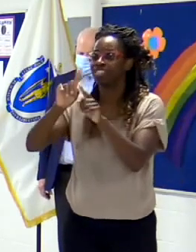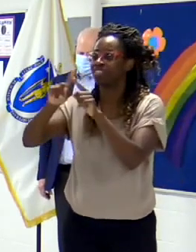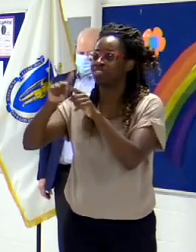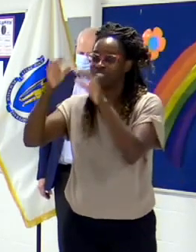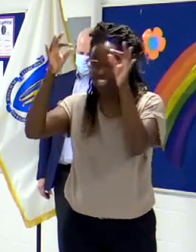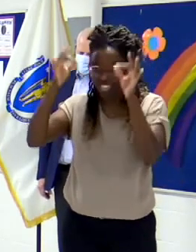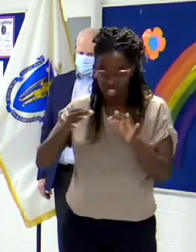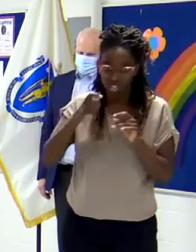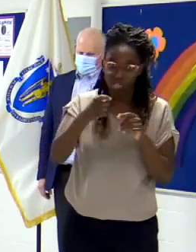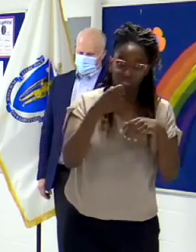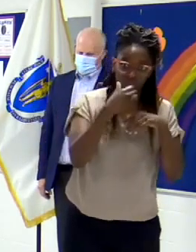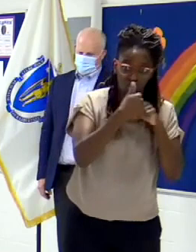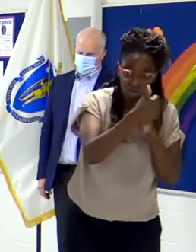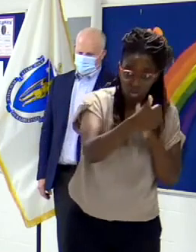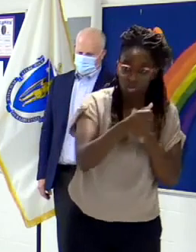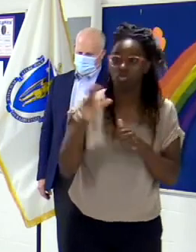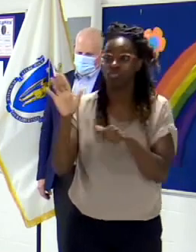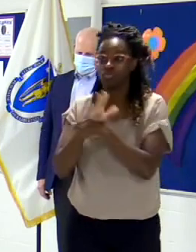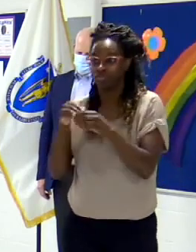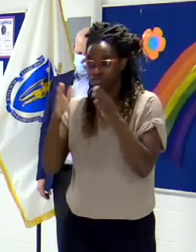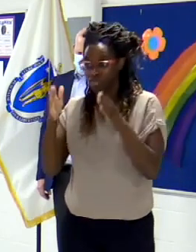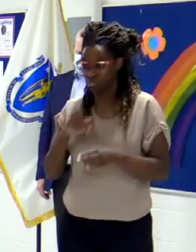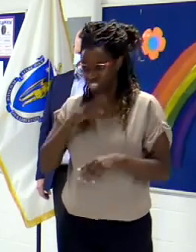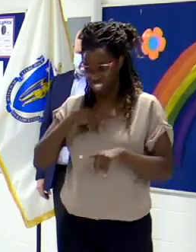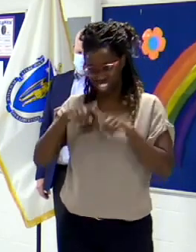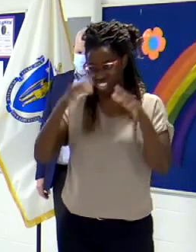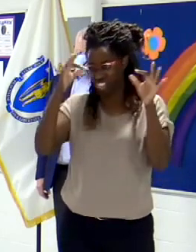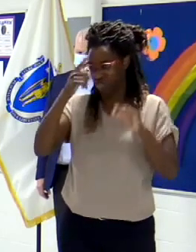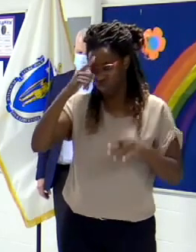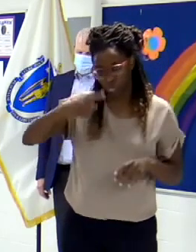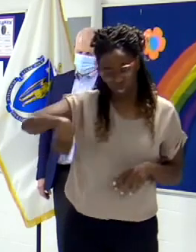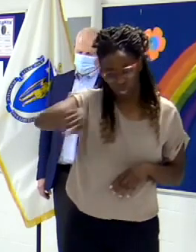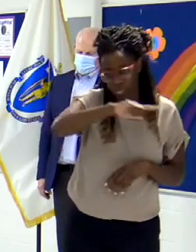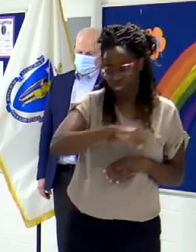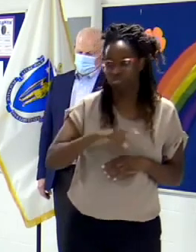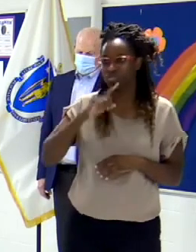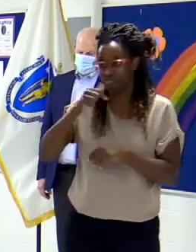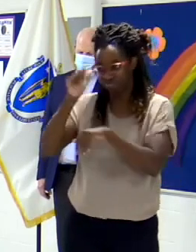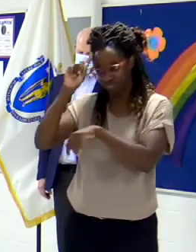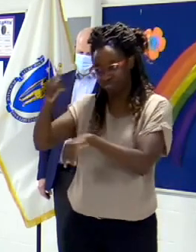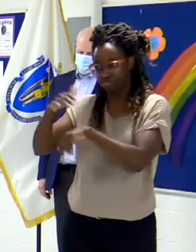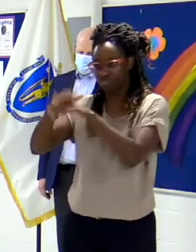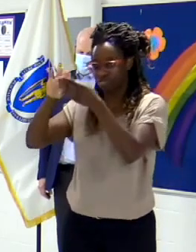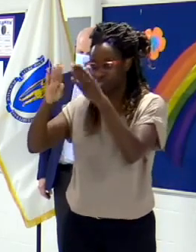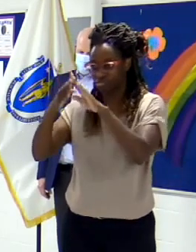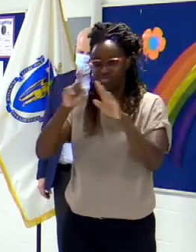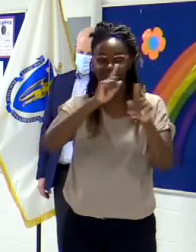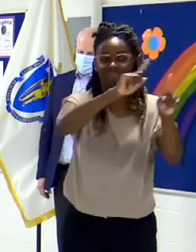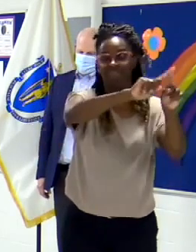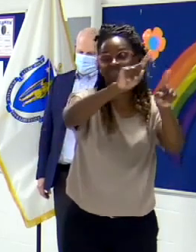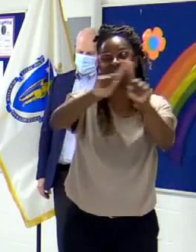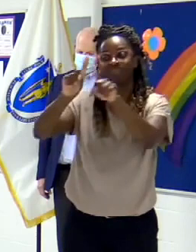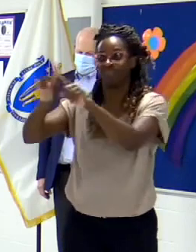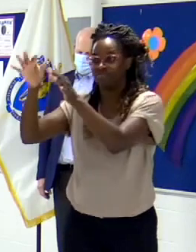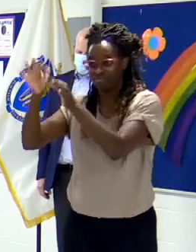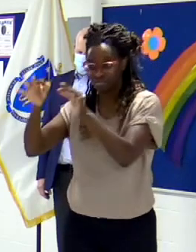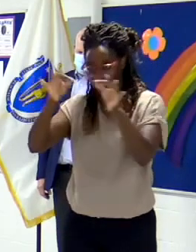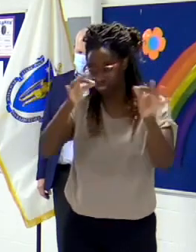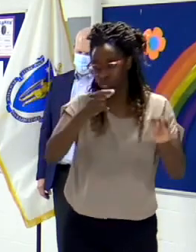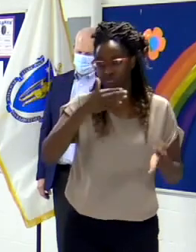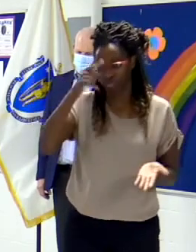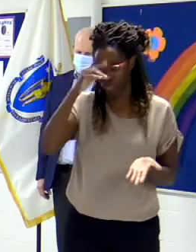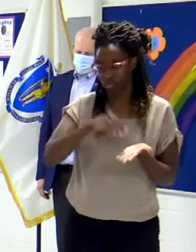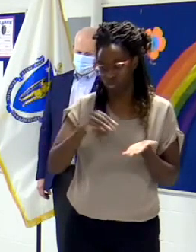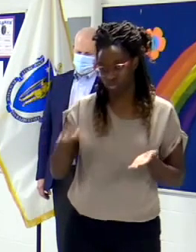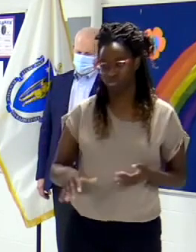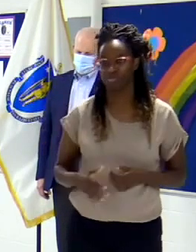at the local level because people know their districts best. And it's very clear to me that here, um, one of the things I